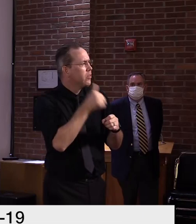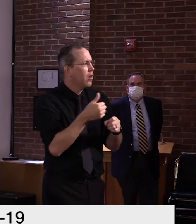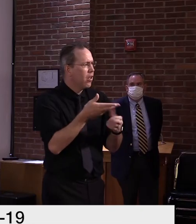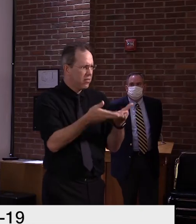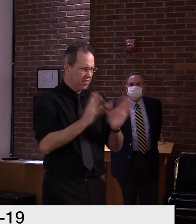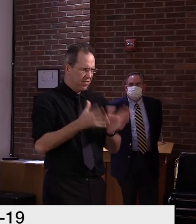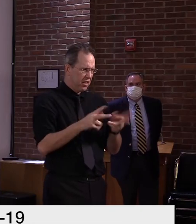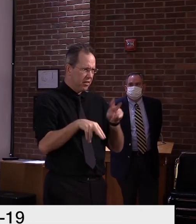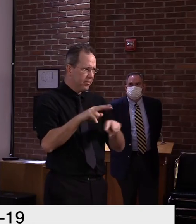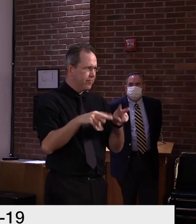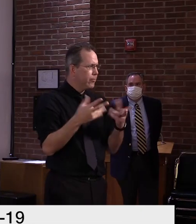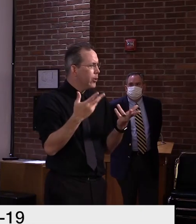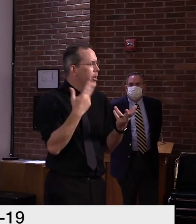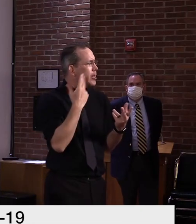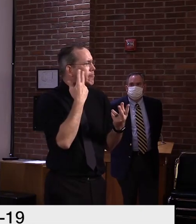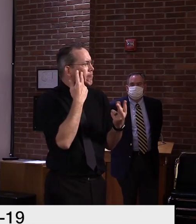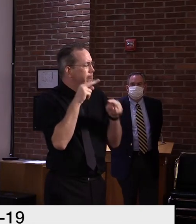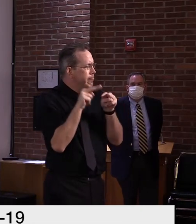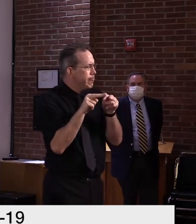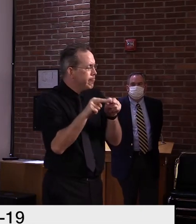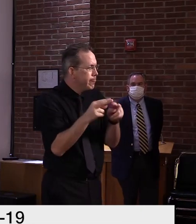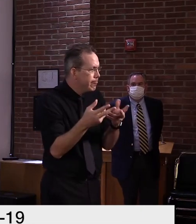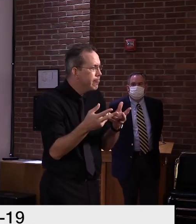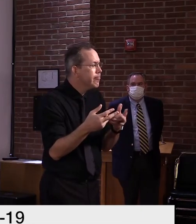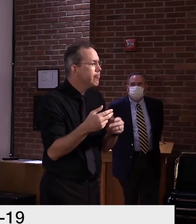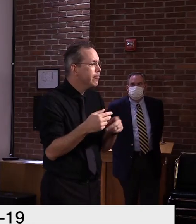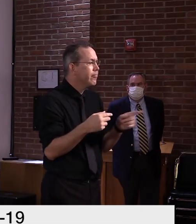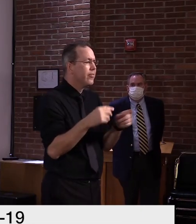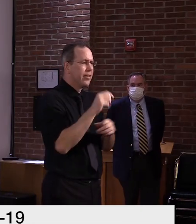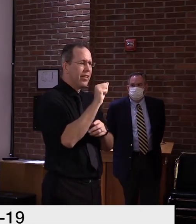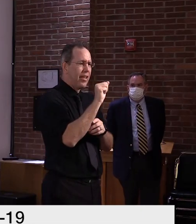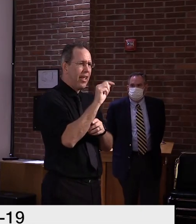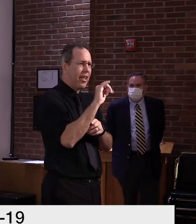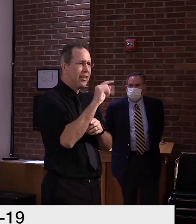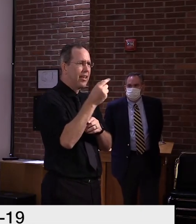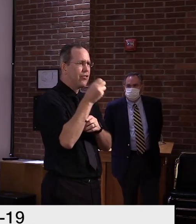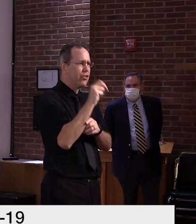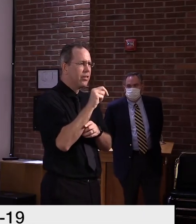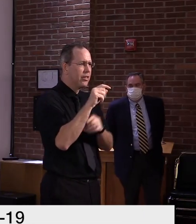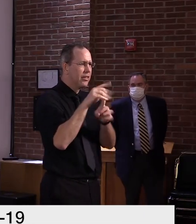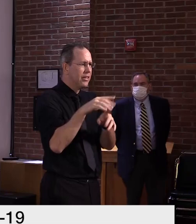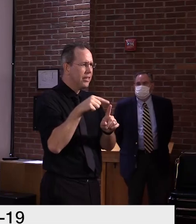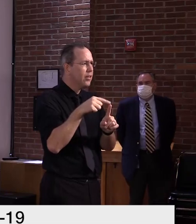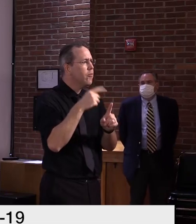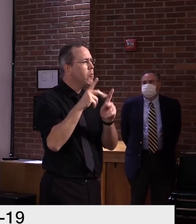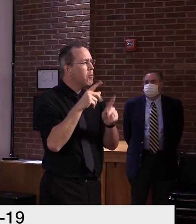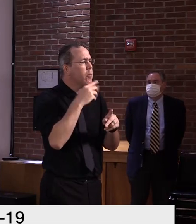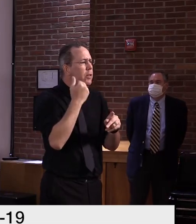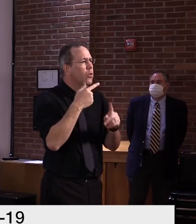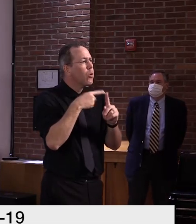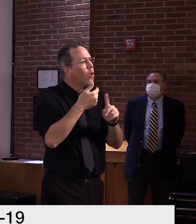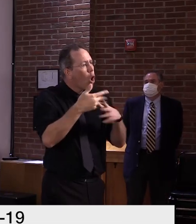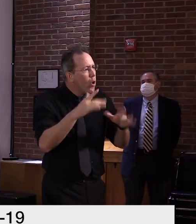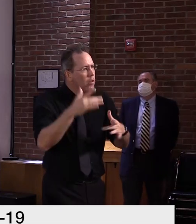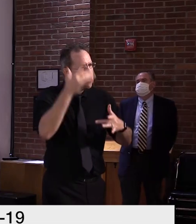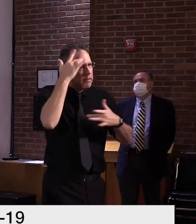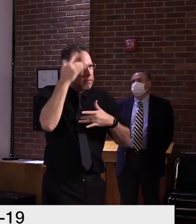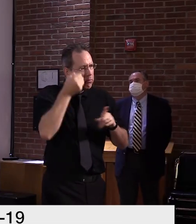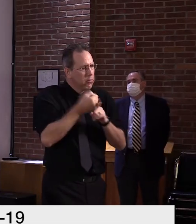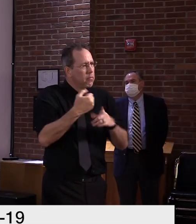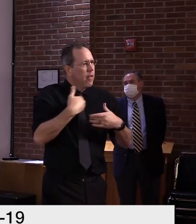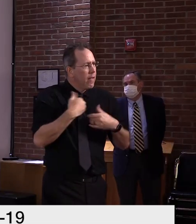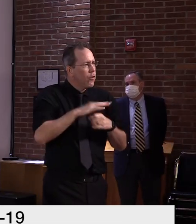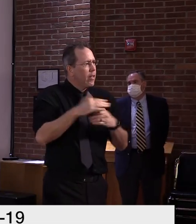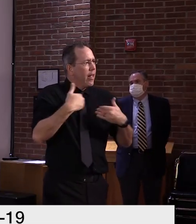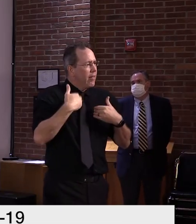we'll see when we have hopefully the entire 59 assessed, maybe better able to answer that question.